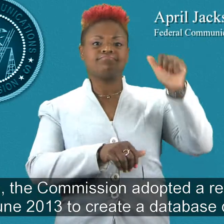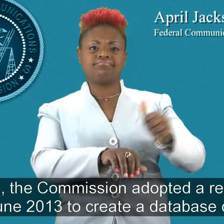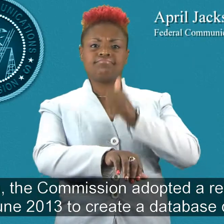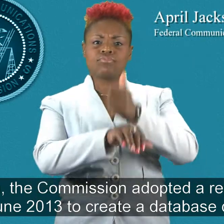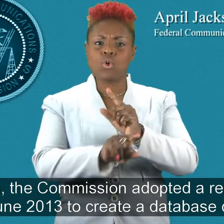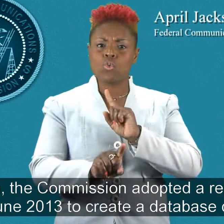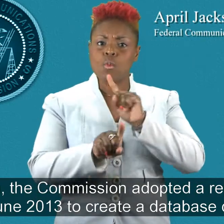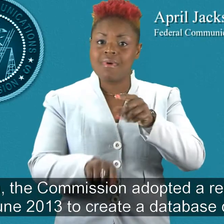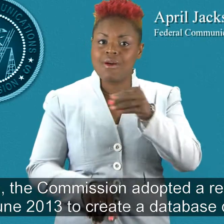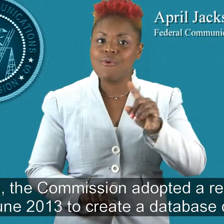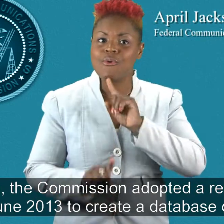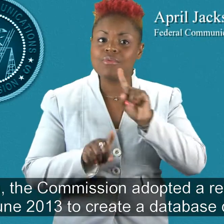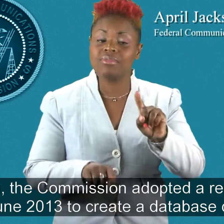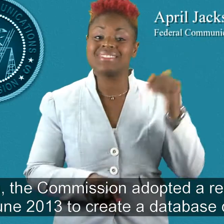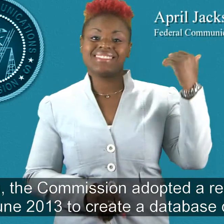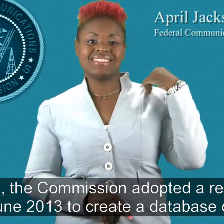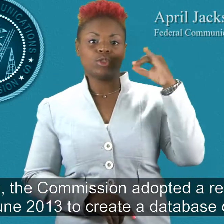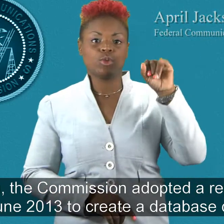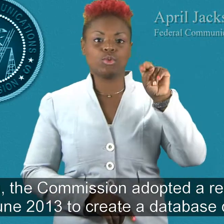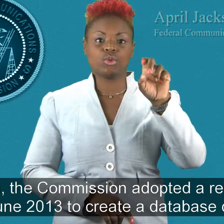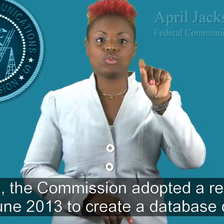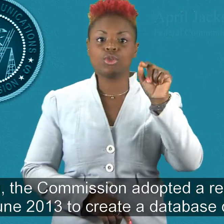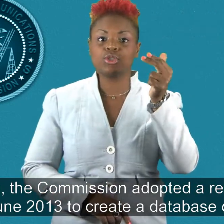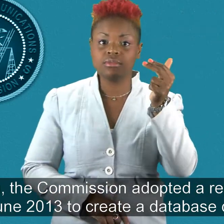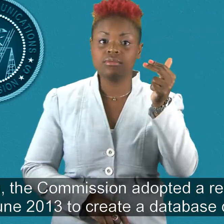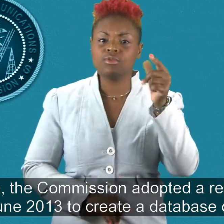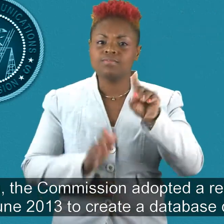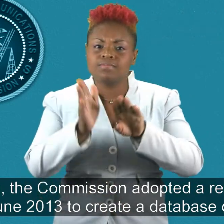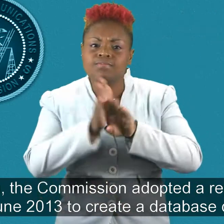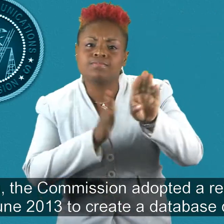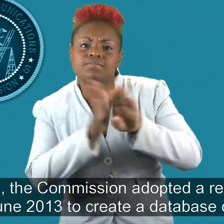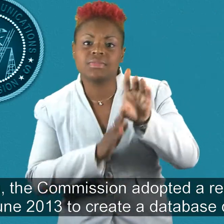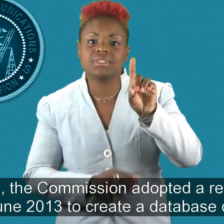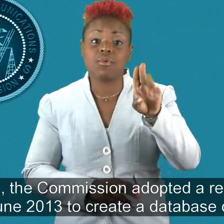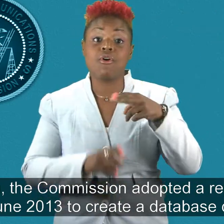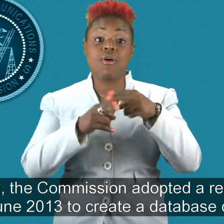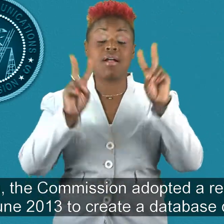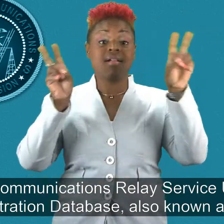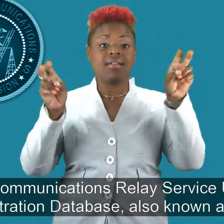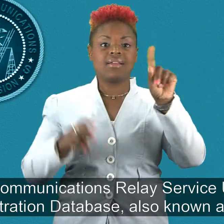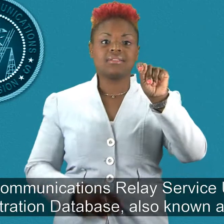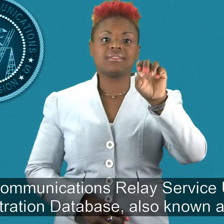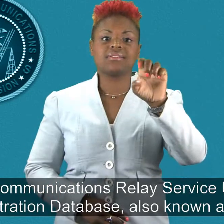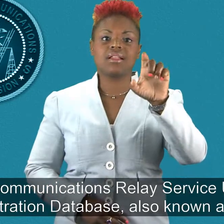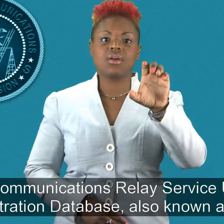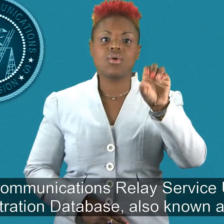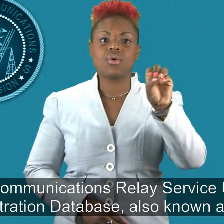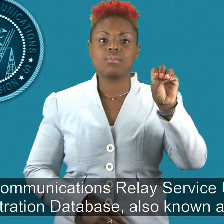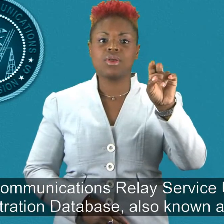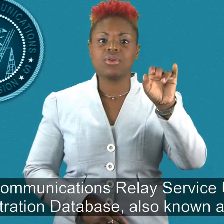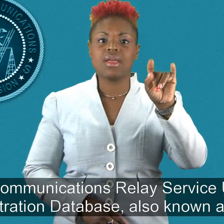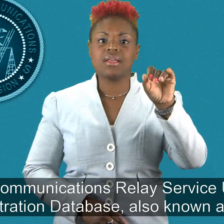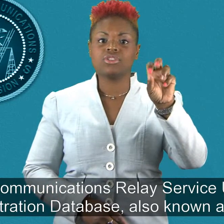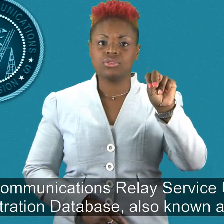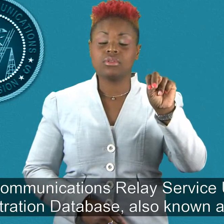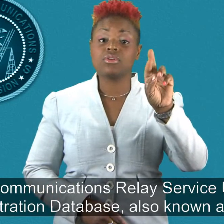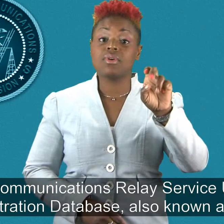report in order in June 2013 to create a database called the Telecommunications Relay Service